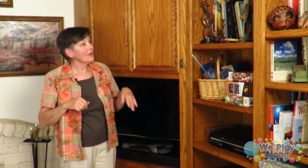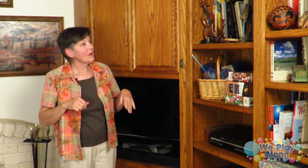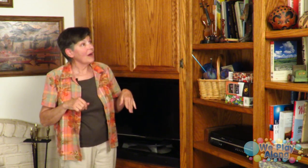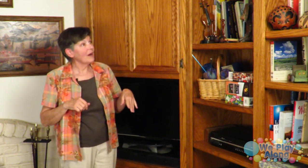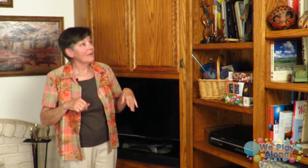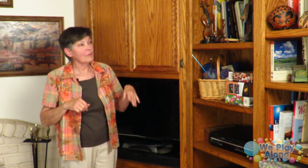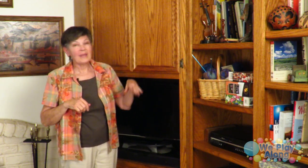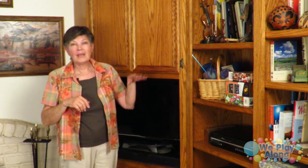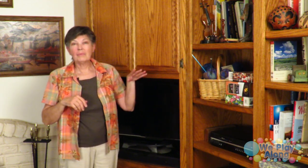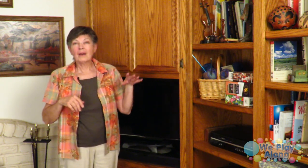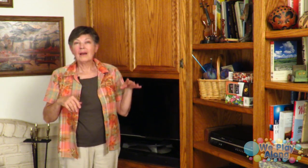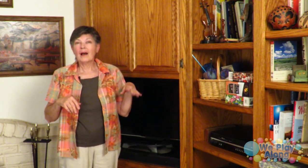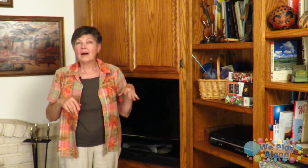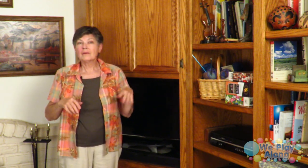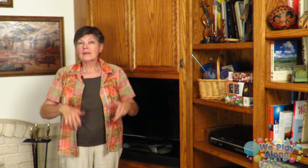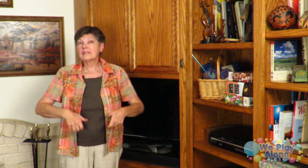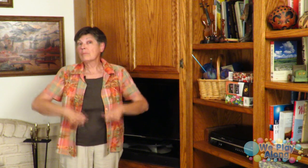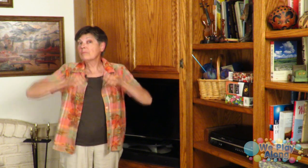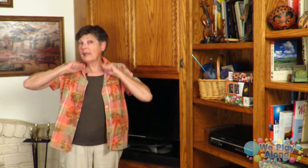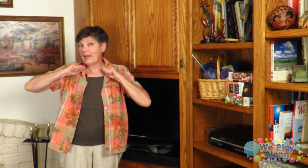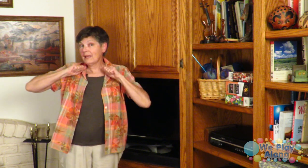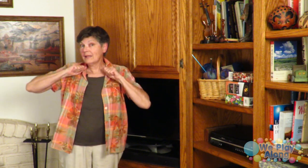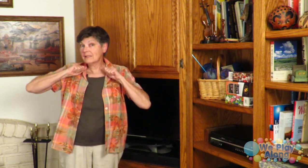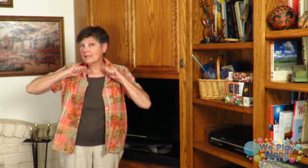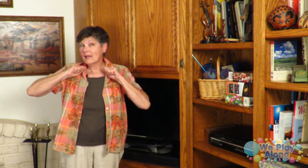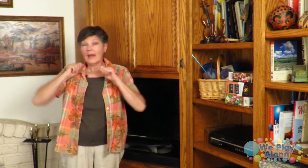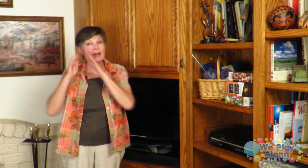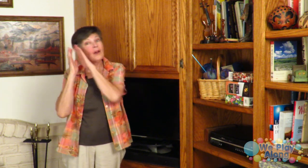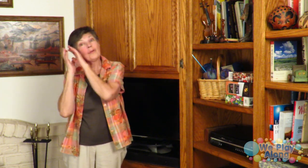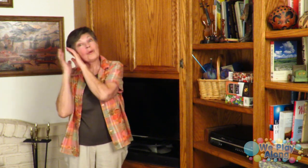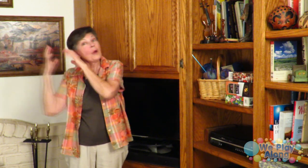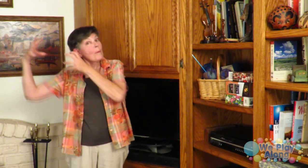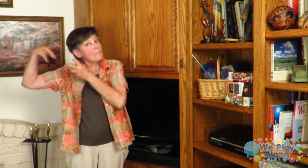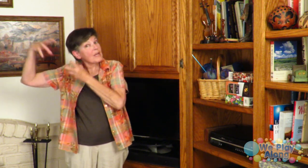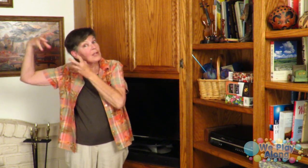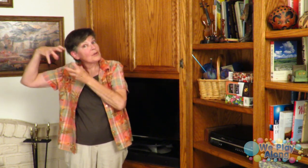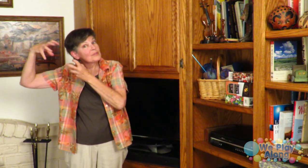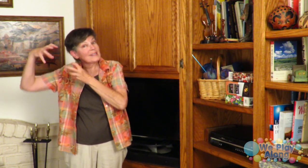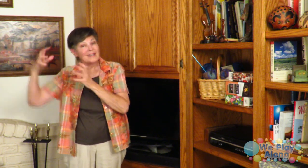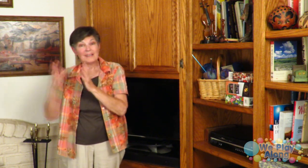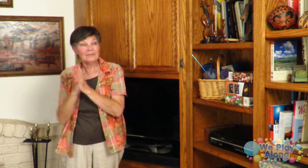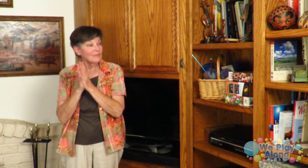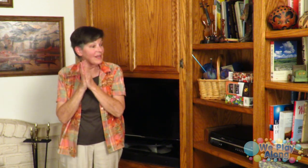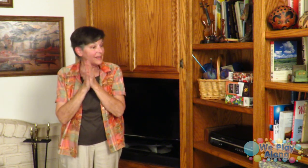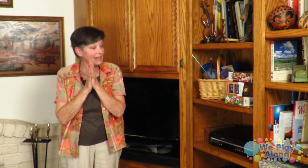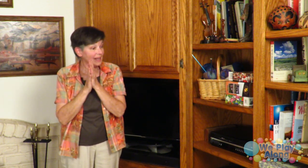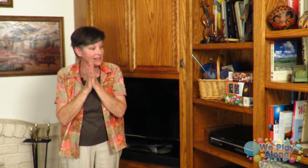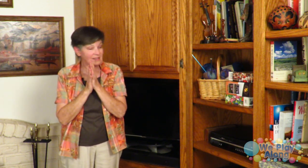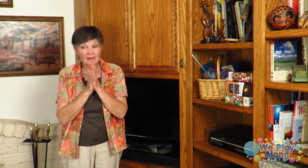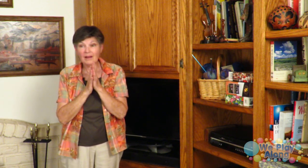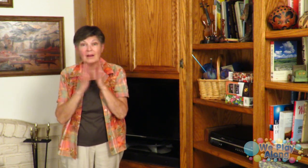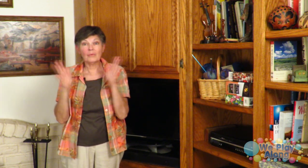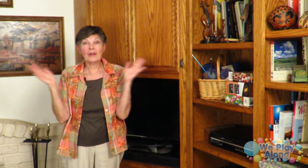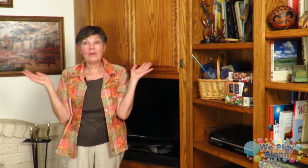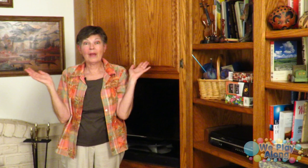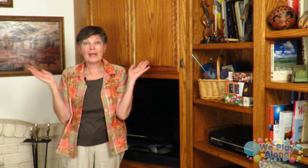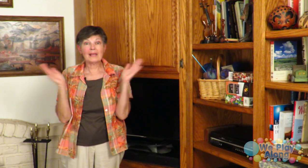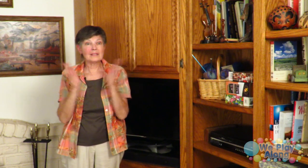that we keep some blankets and other pillows in in case one of the grandkids